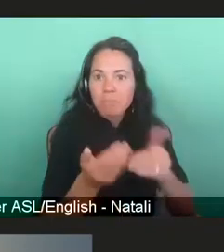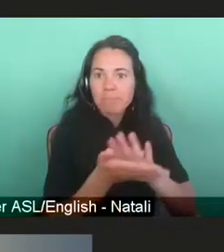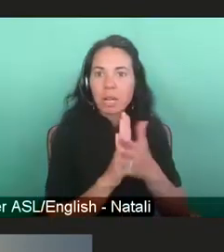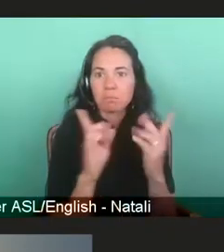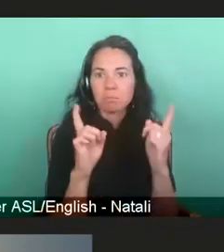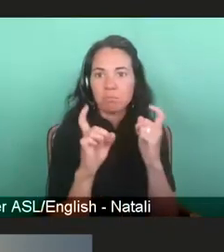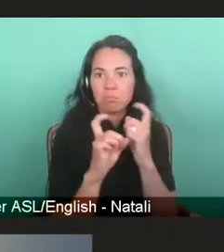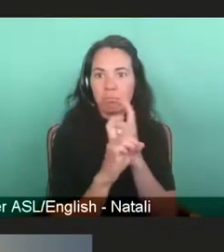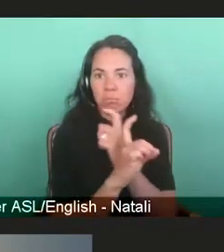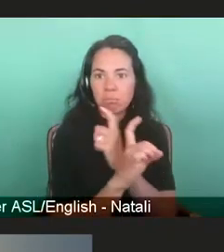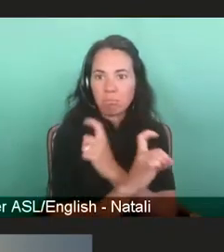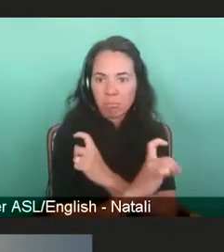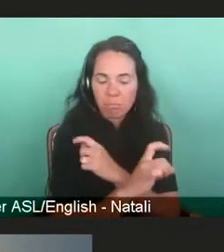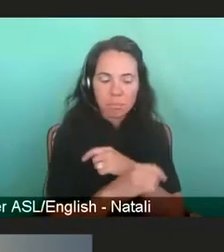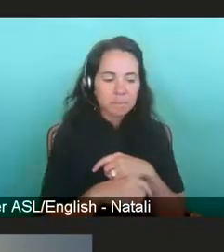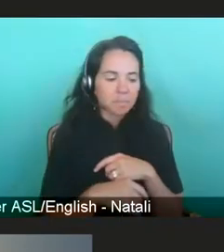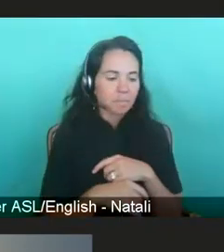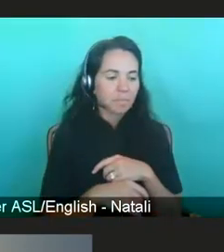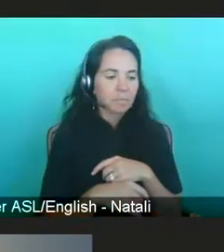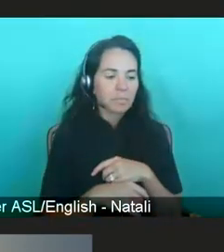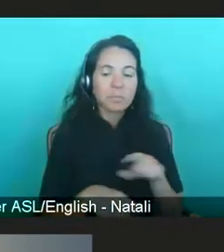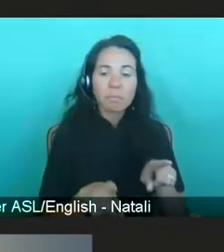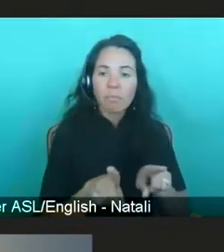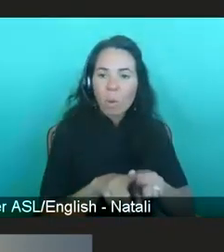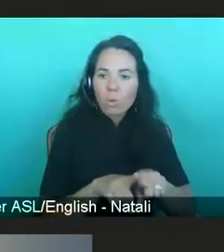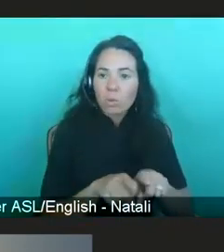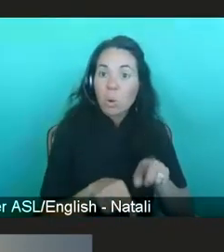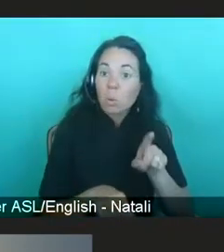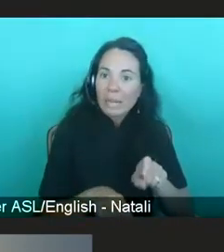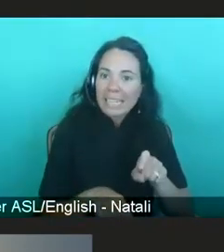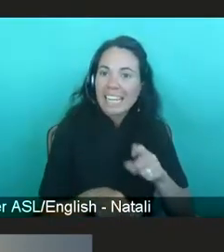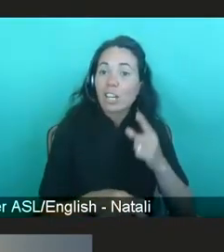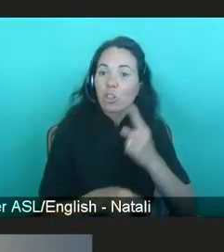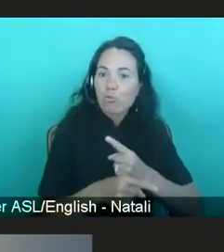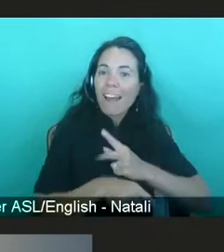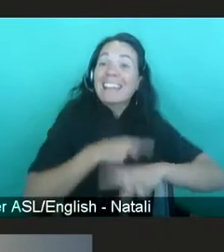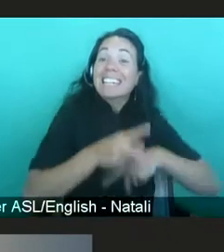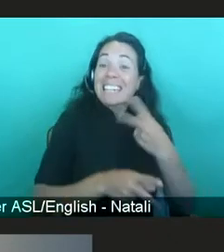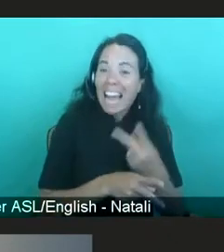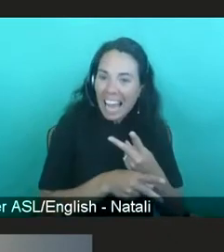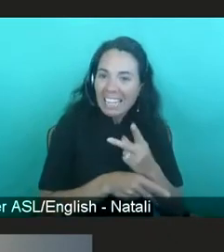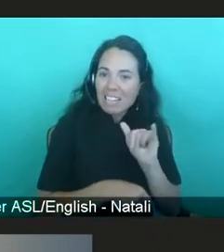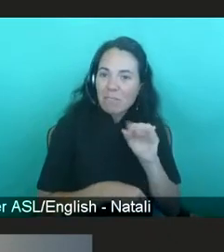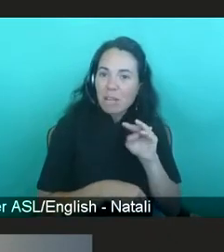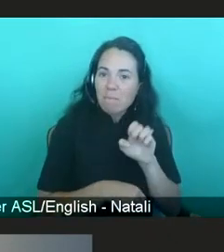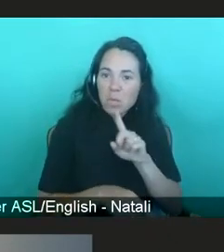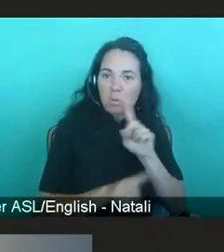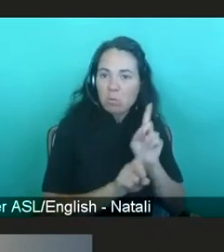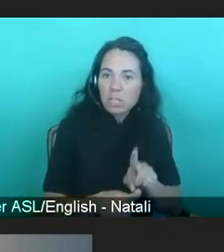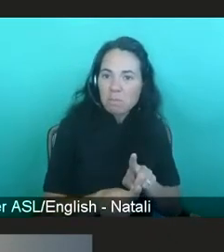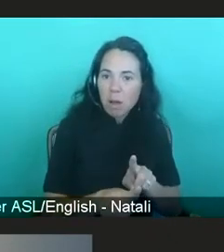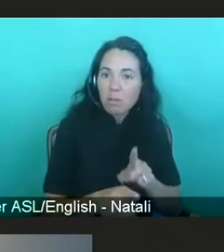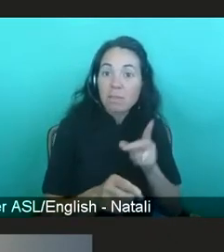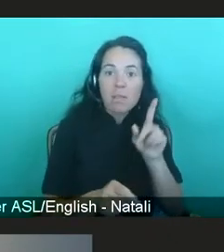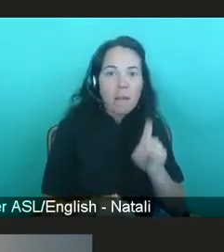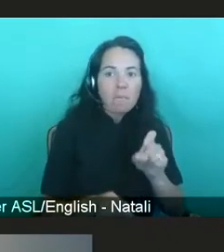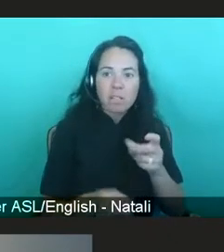we need to have the right kind of immune response that is rapid and broad.